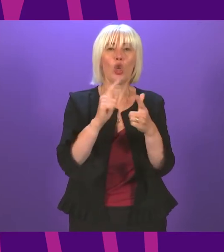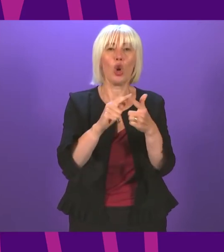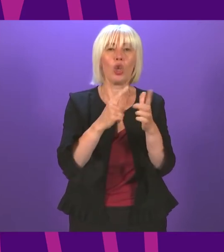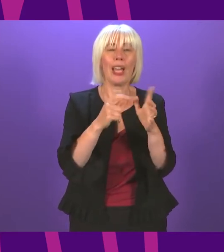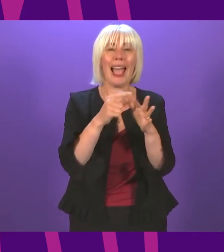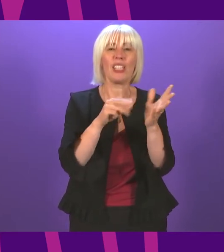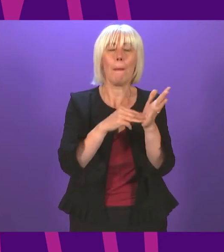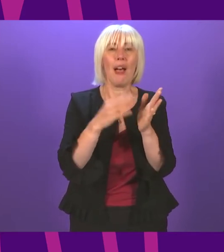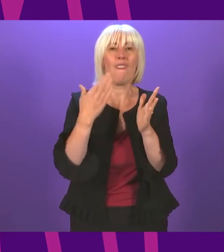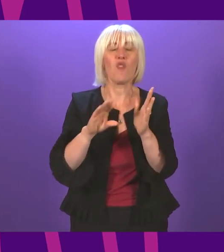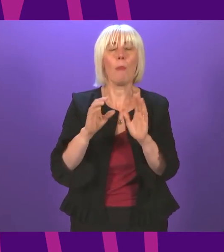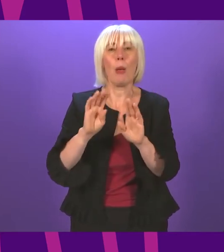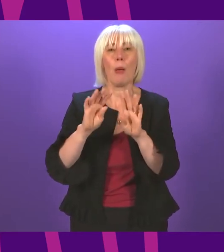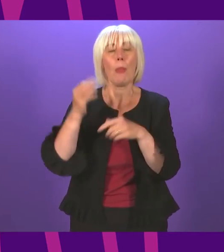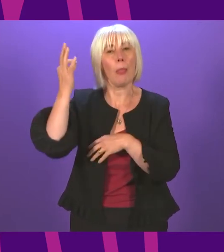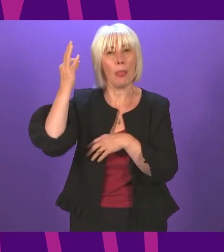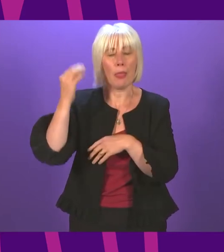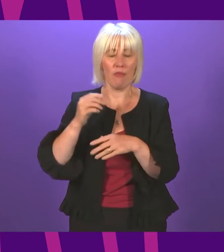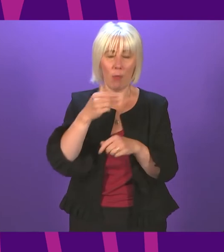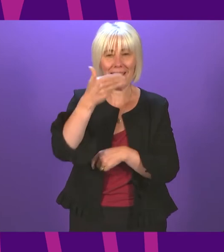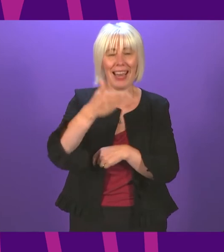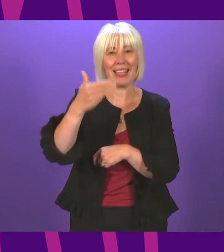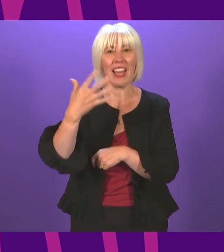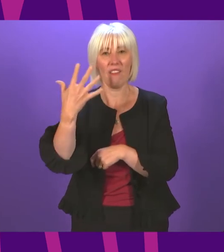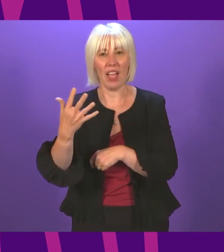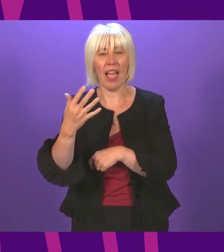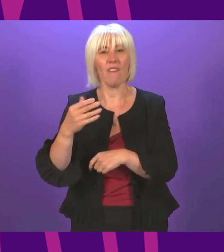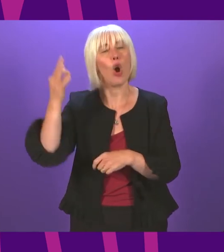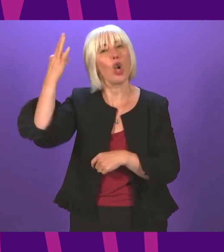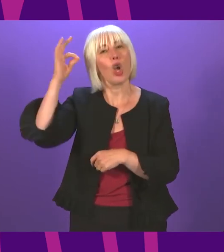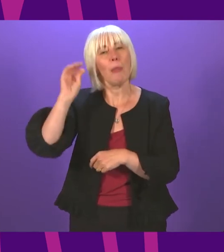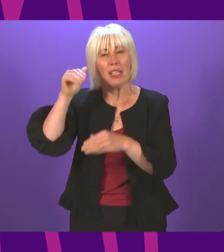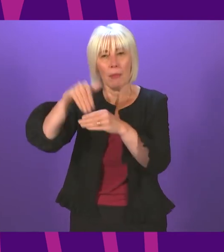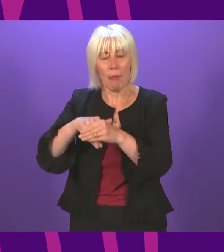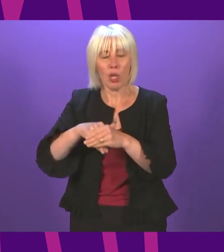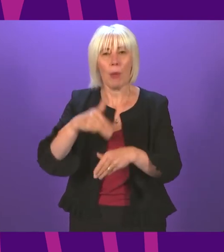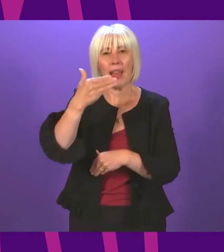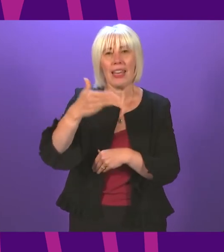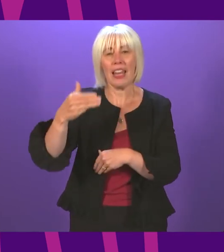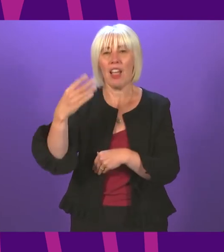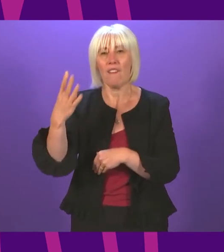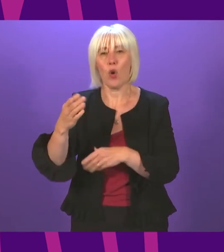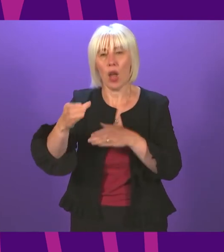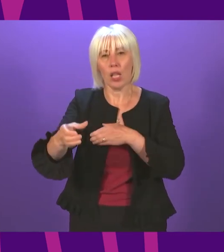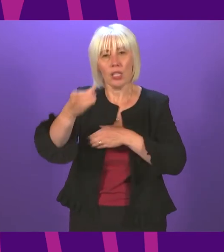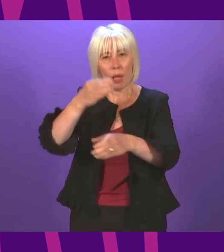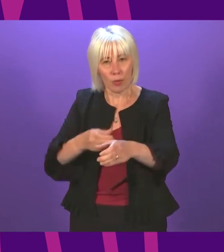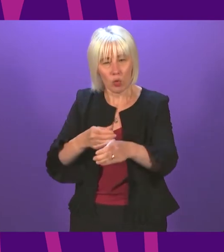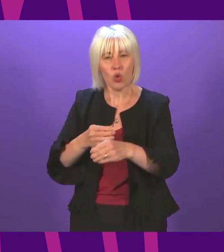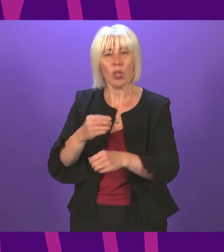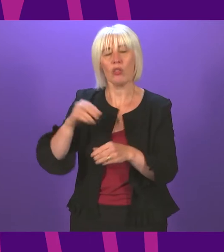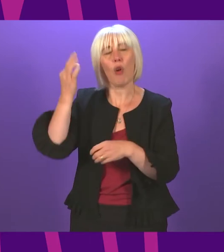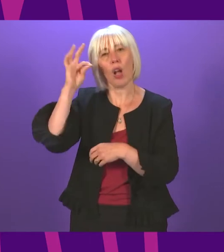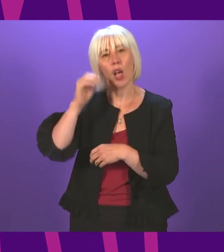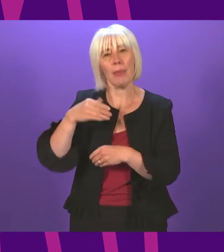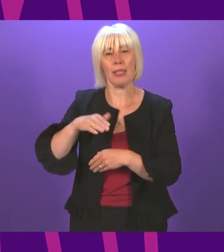bureau to move motions 995 on committee membership and 994 on substitutions to committee membership